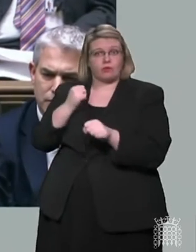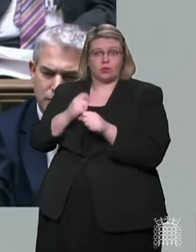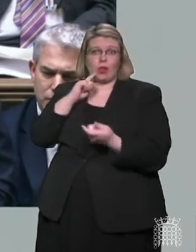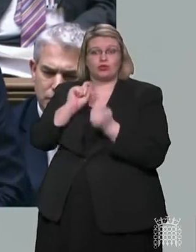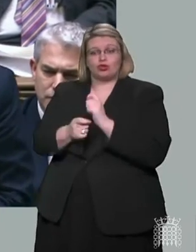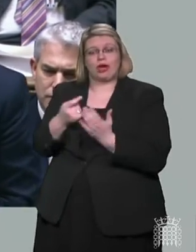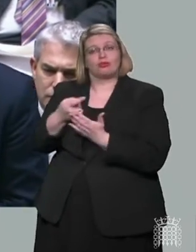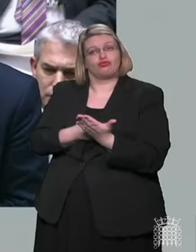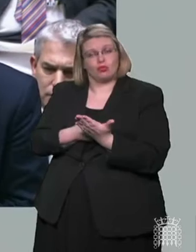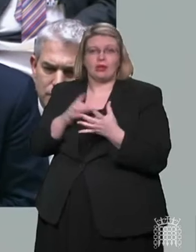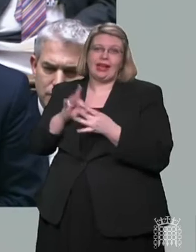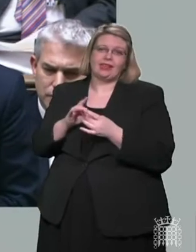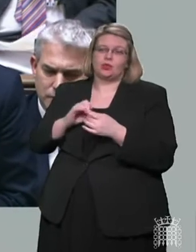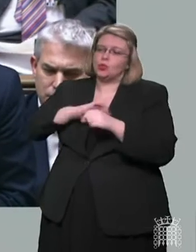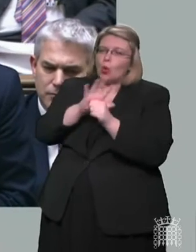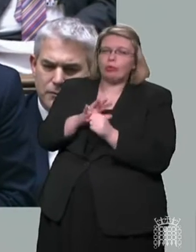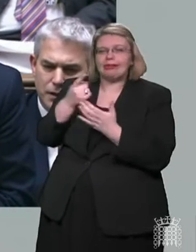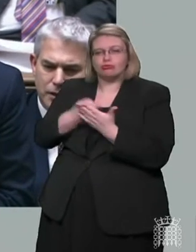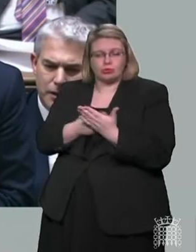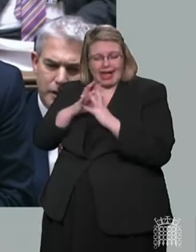of the Coronavirus app.